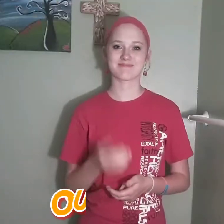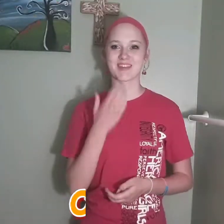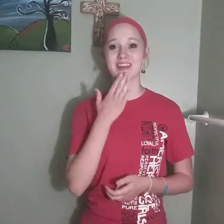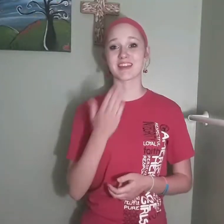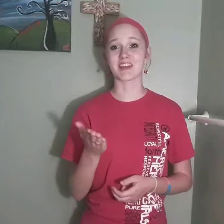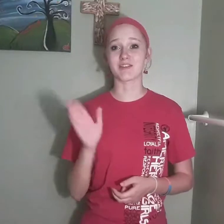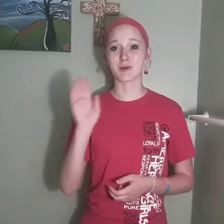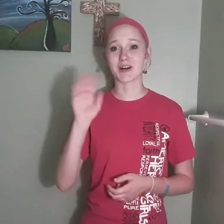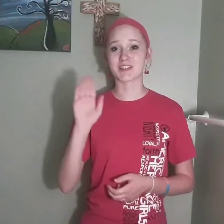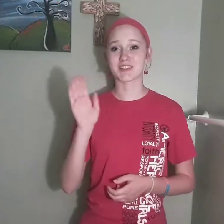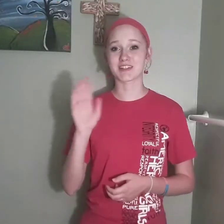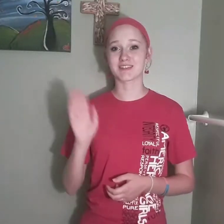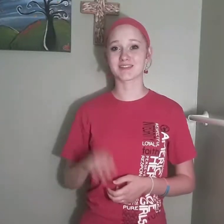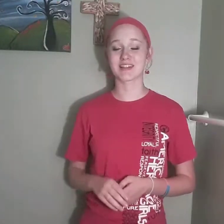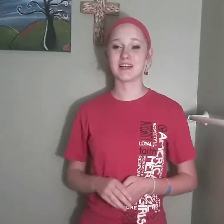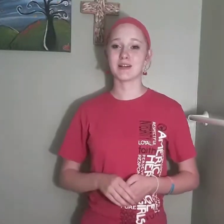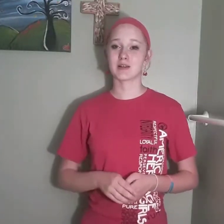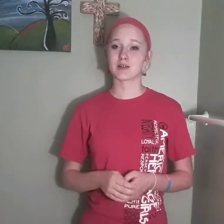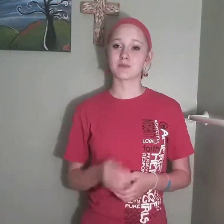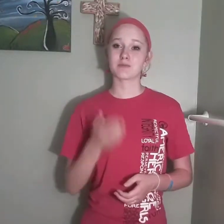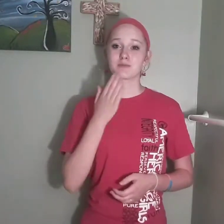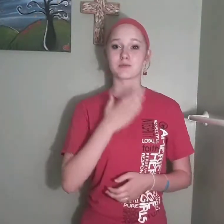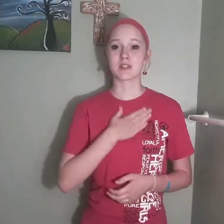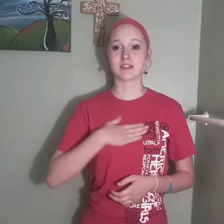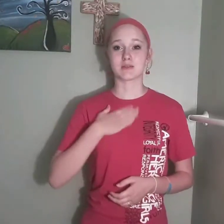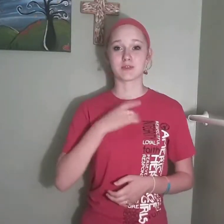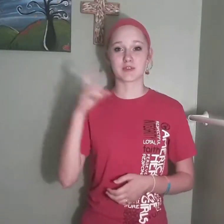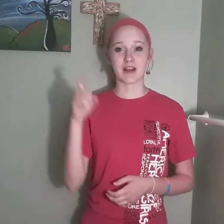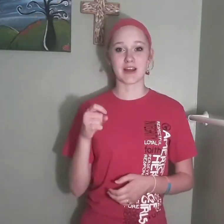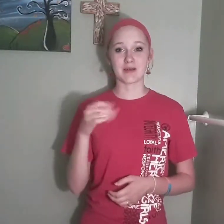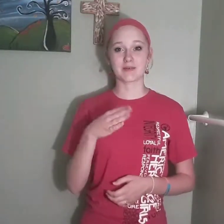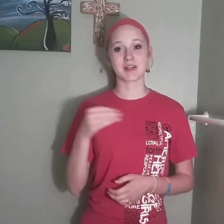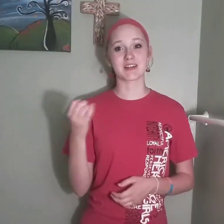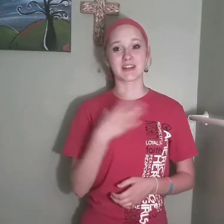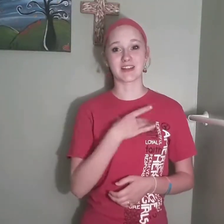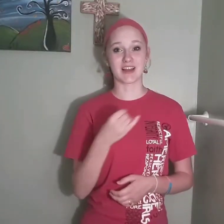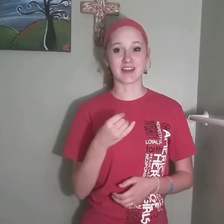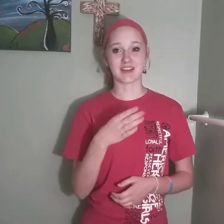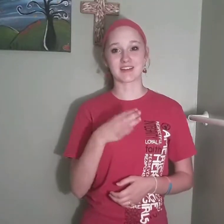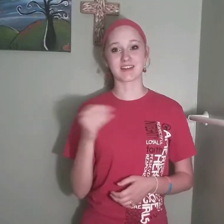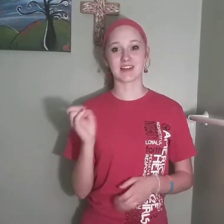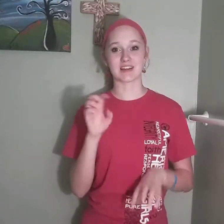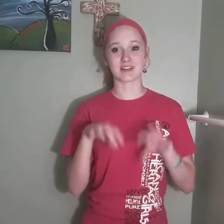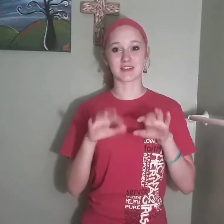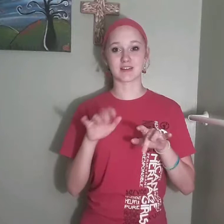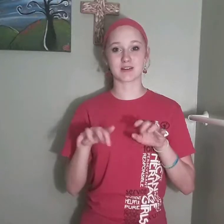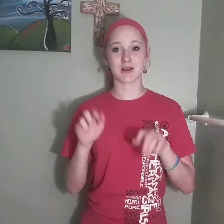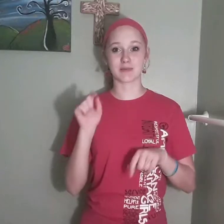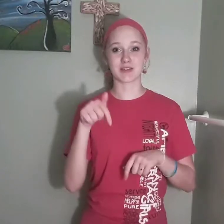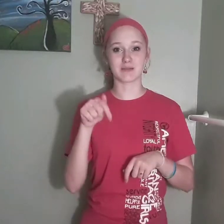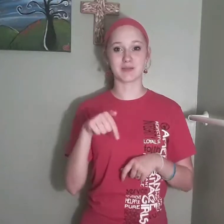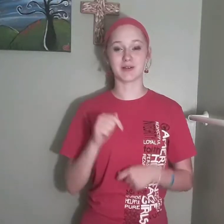thank you for watching please subscribe and like and comment down below